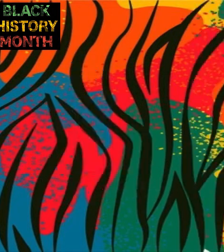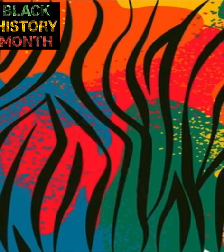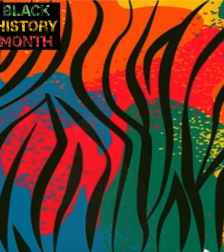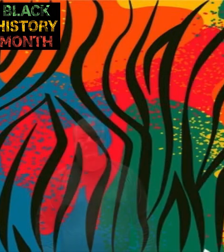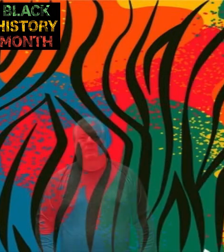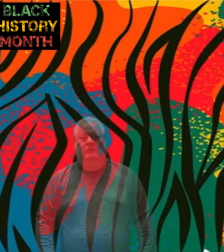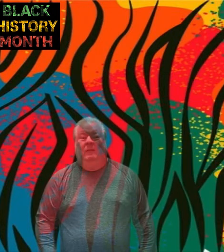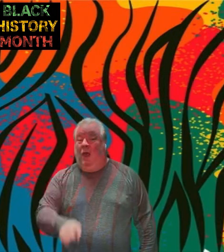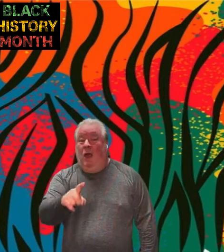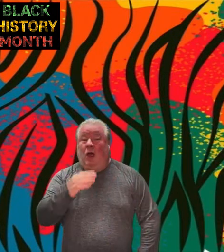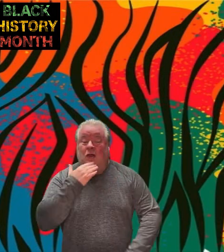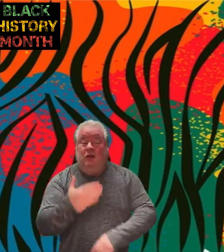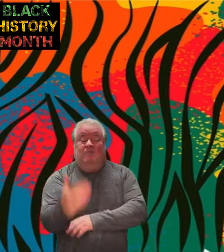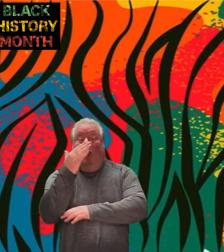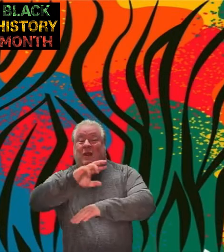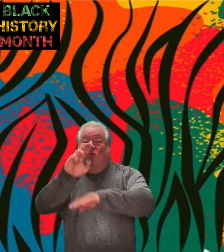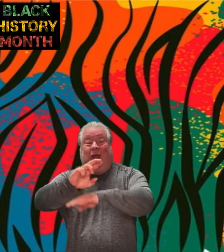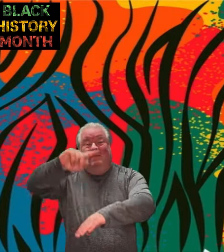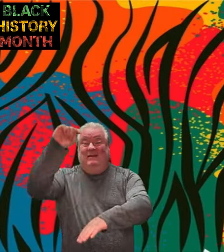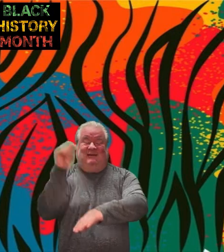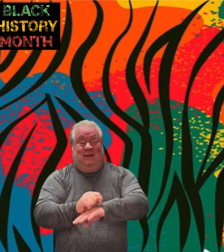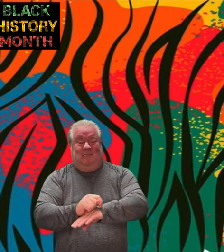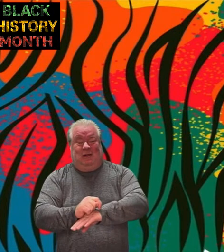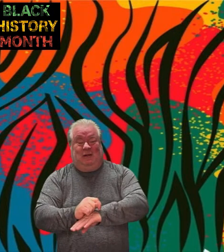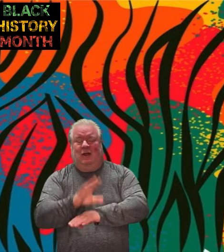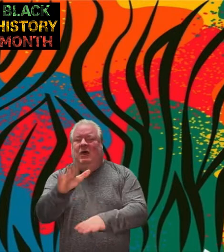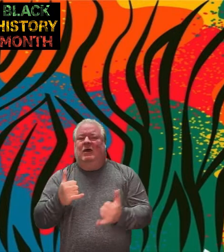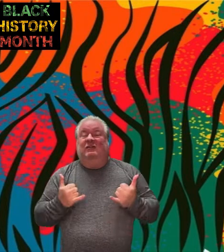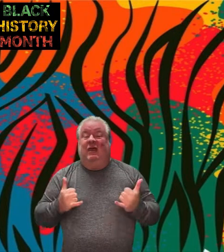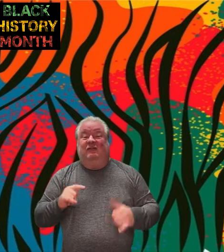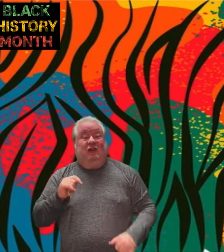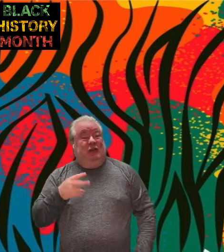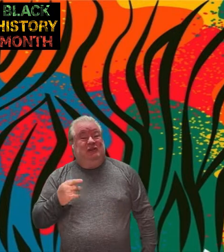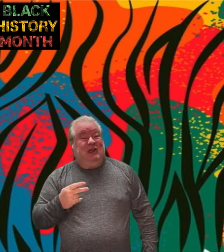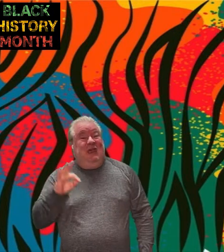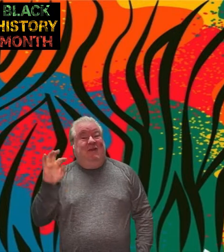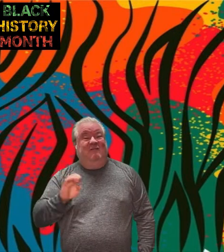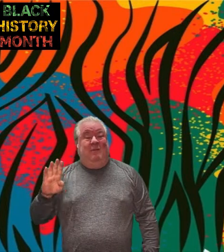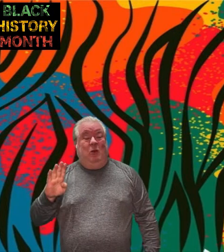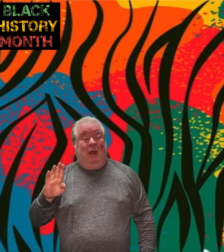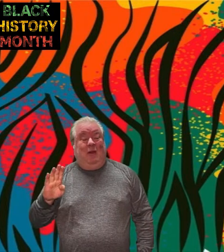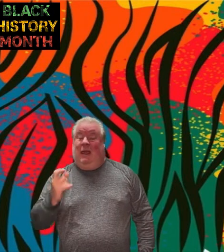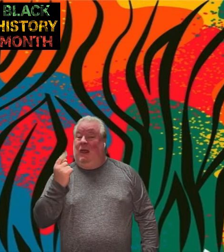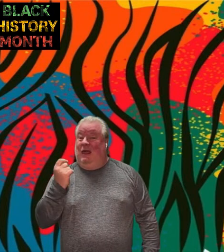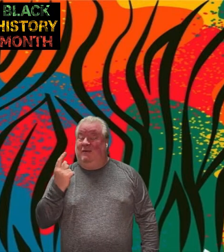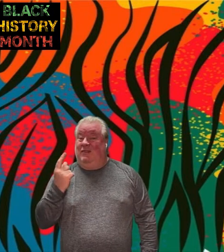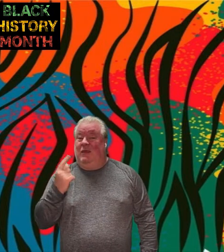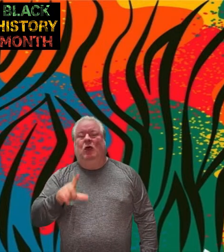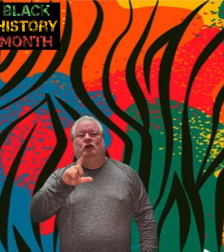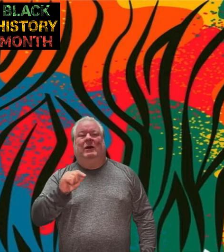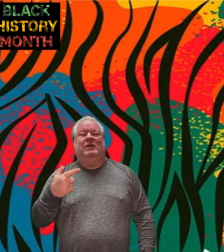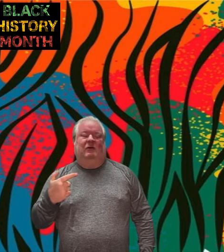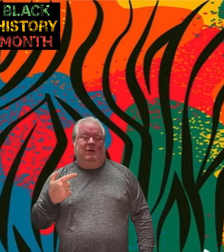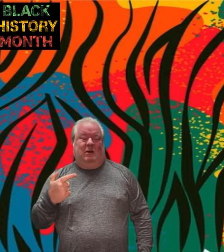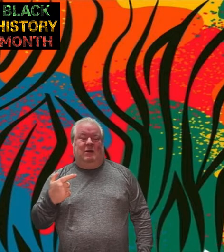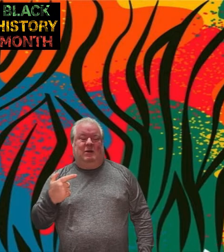good morning Raymond Temple today is Thursday February 11th